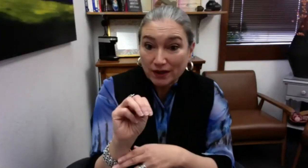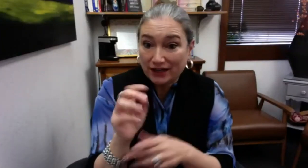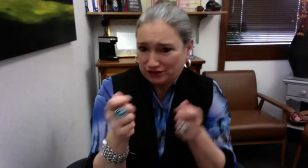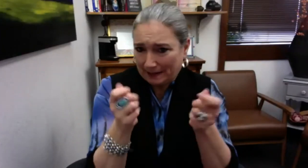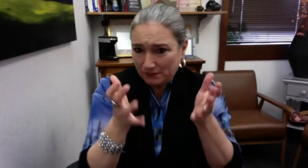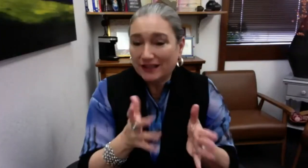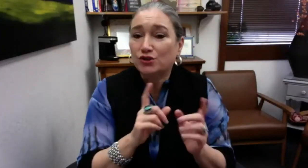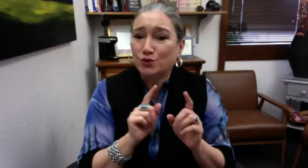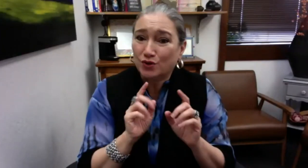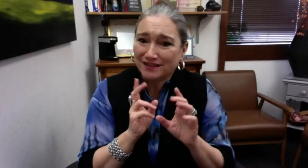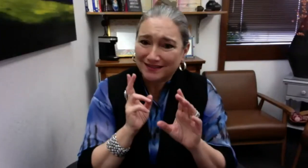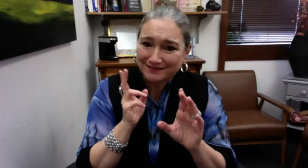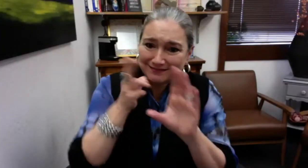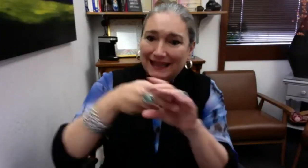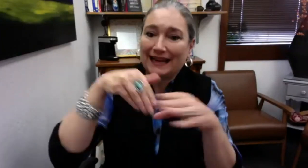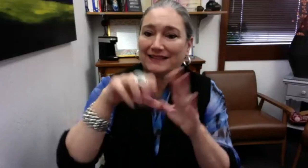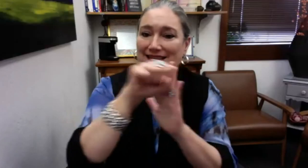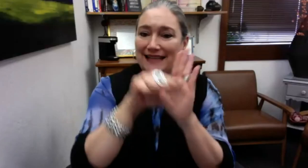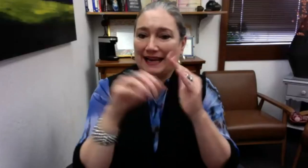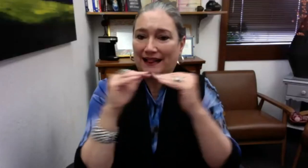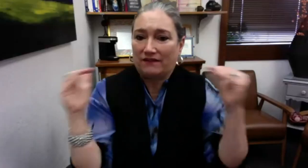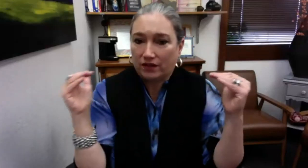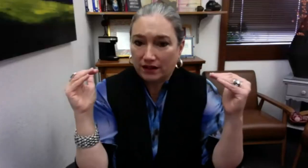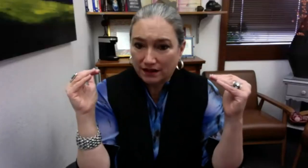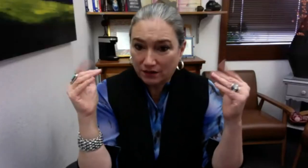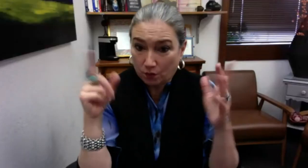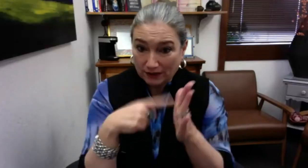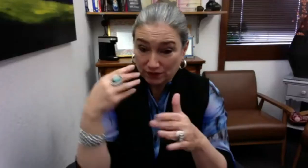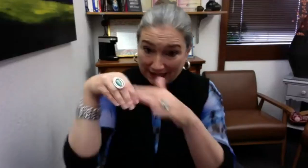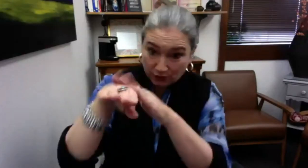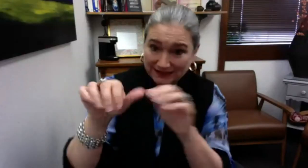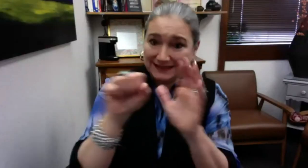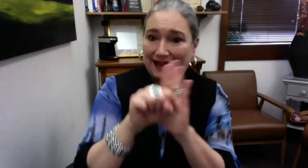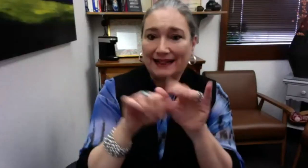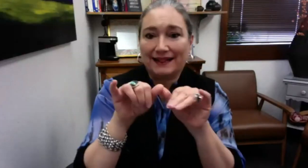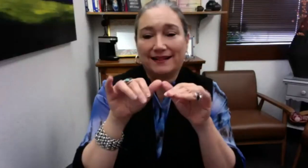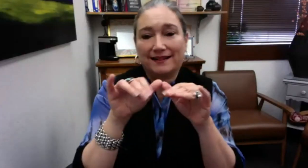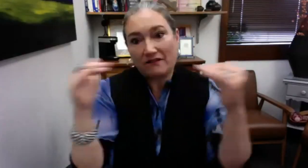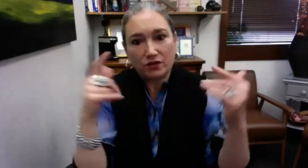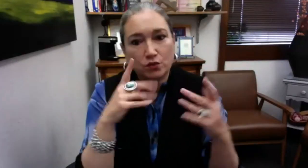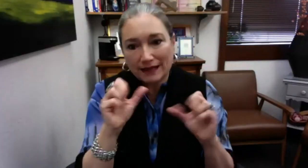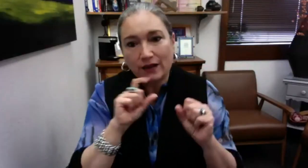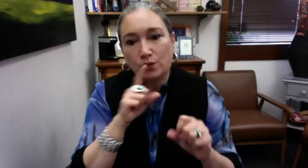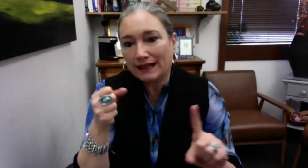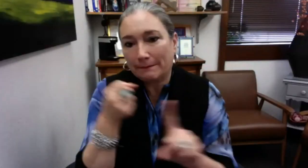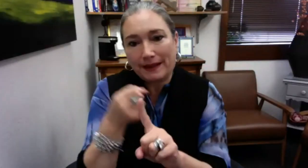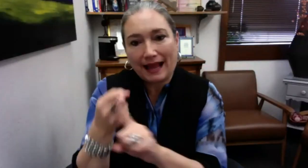But getting the teachers and administrators involved and having them be part of this conversation at the state level.